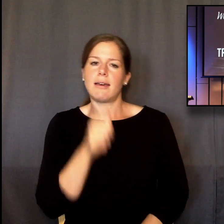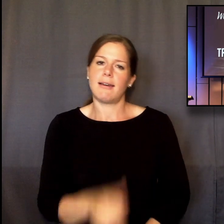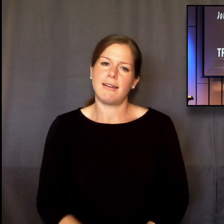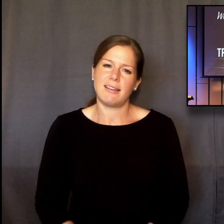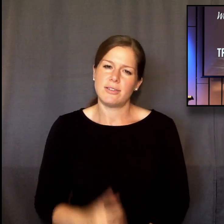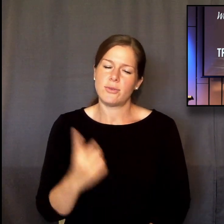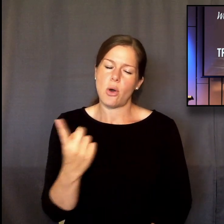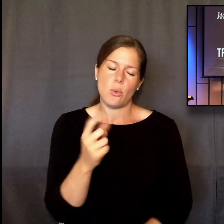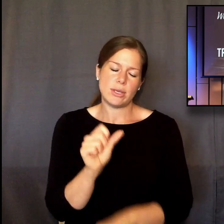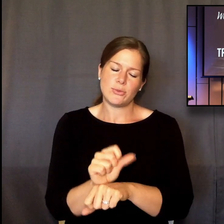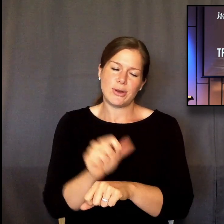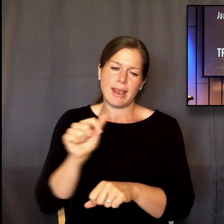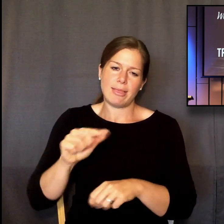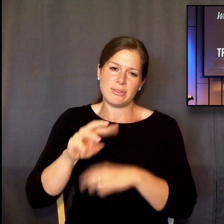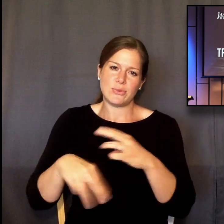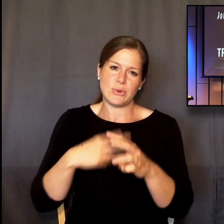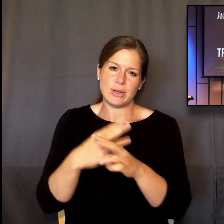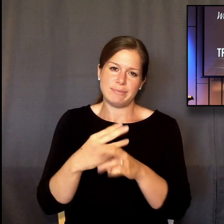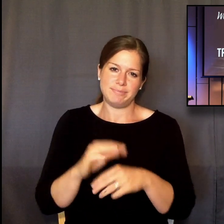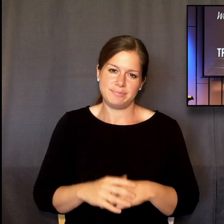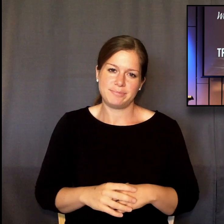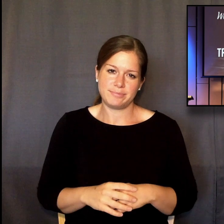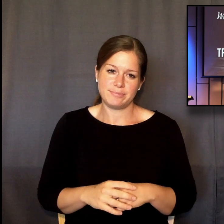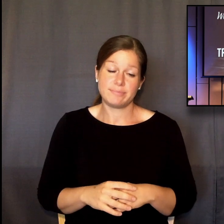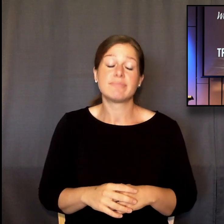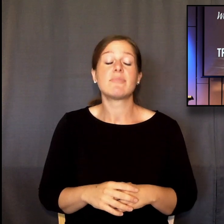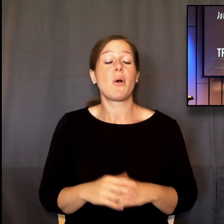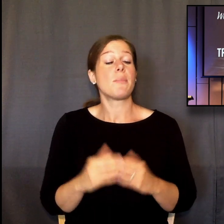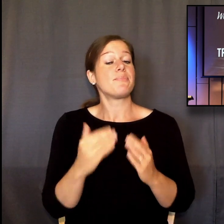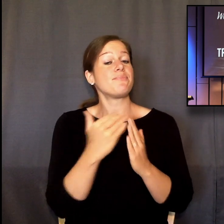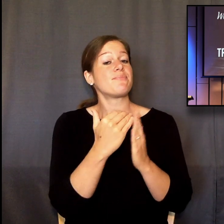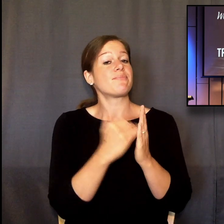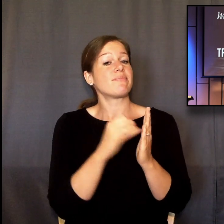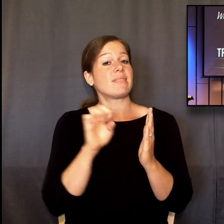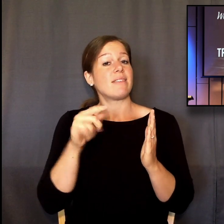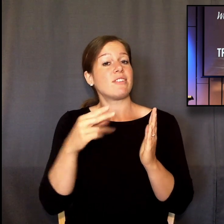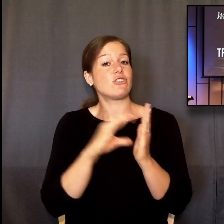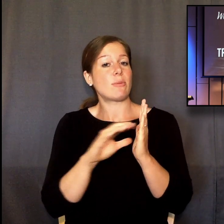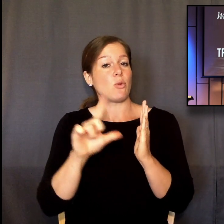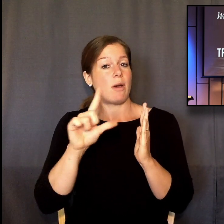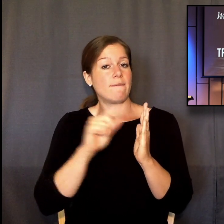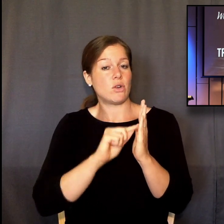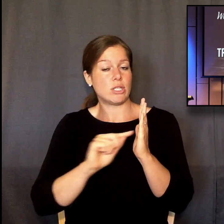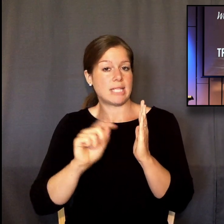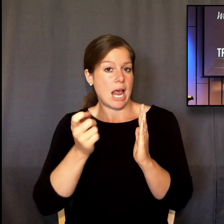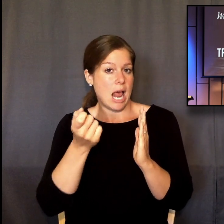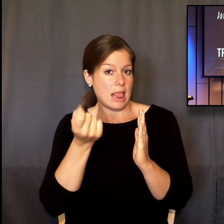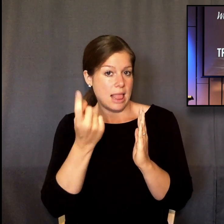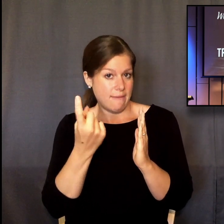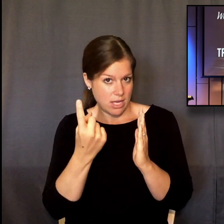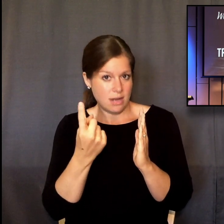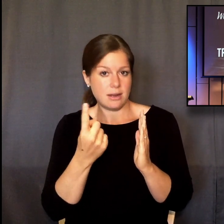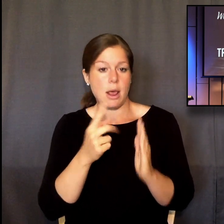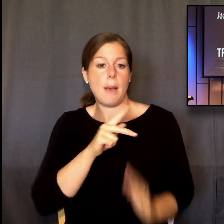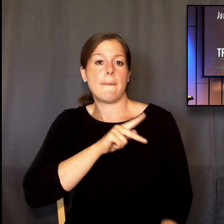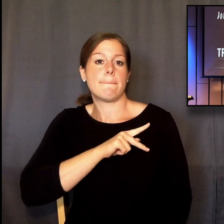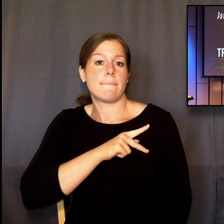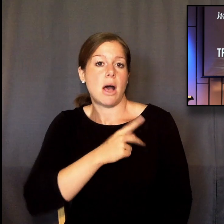our world. But don't miss what else Paul says in Ephesians 1.11. Look back at the text. The next question I want to ask is this.